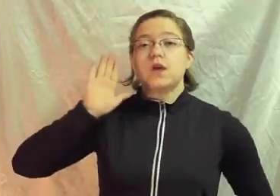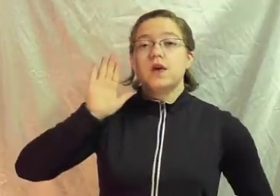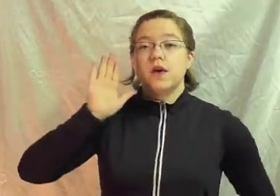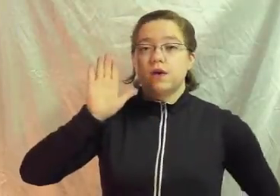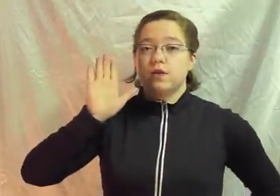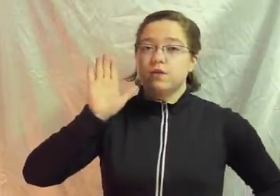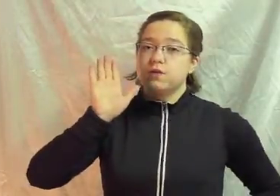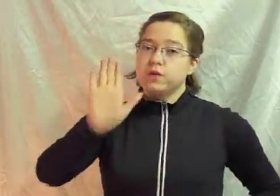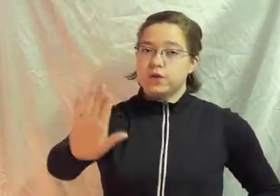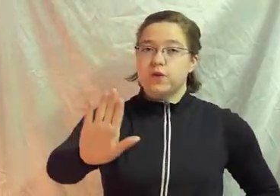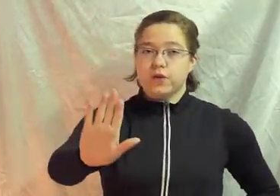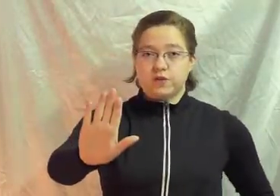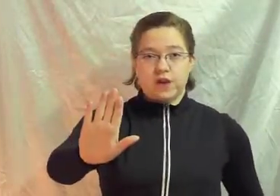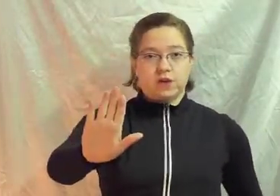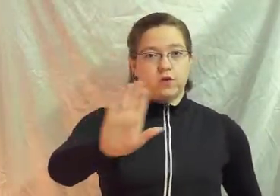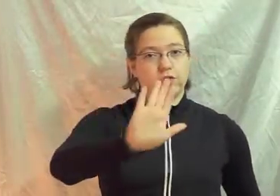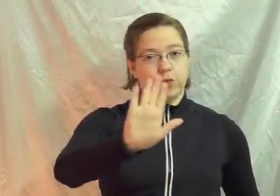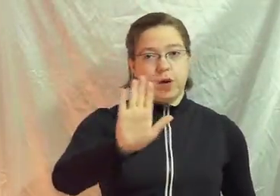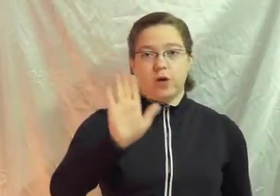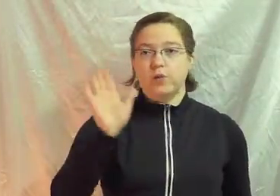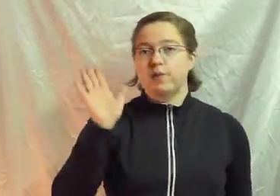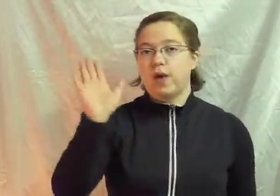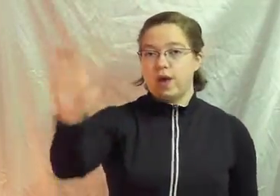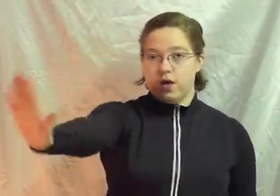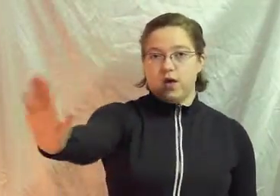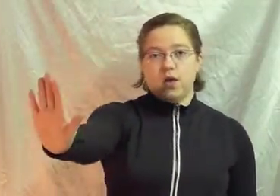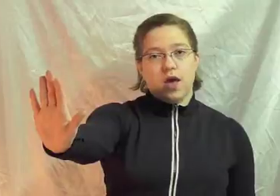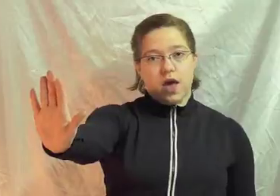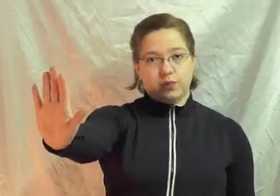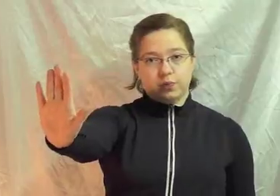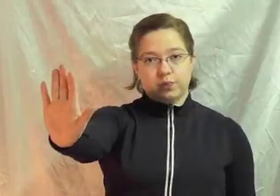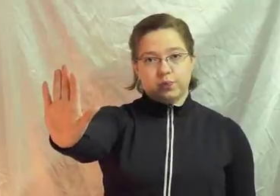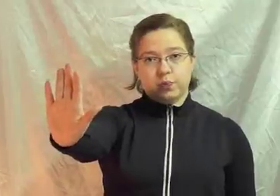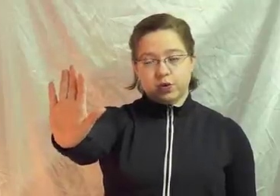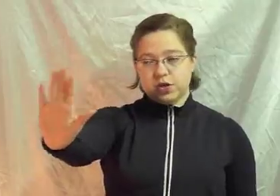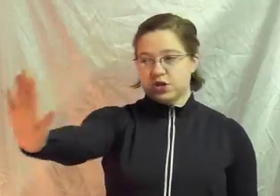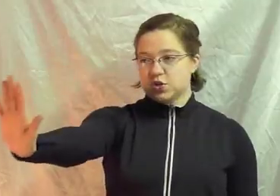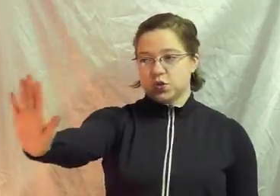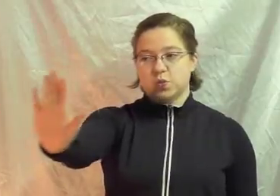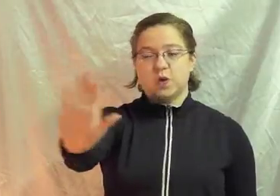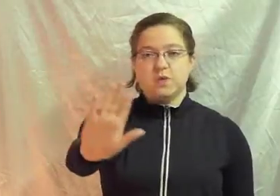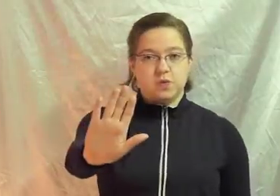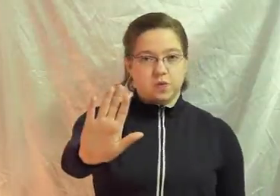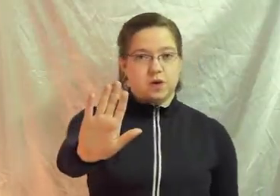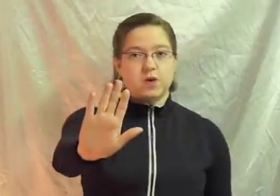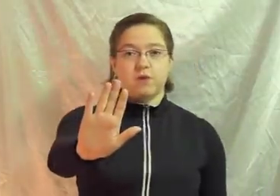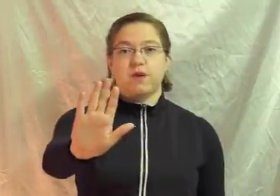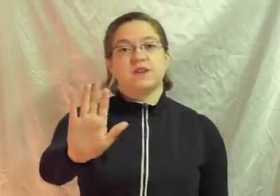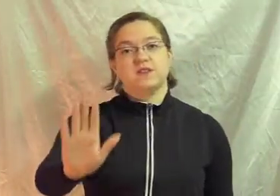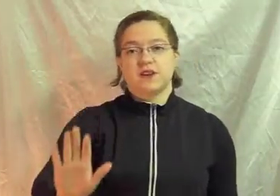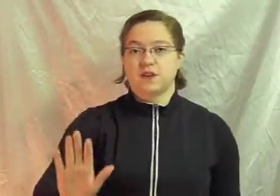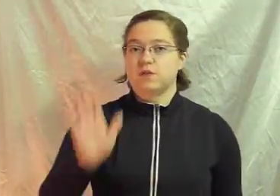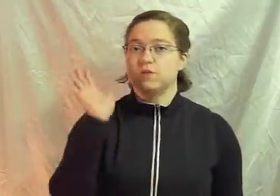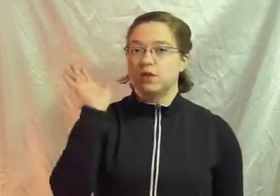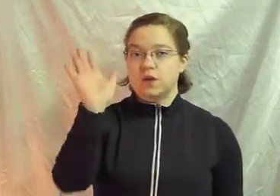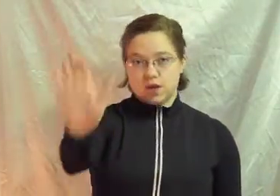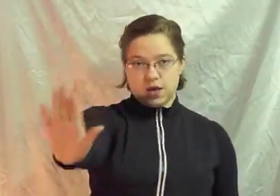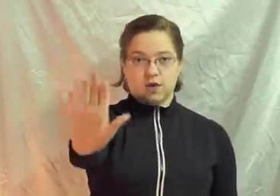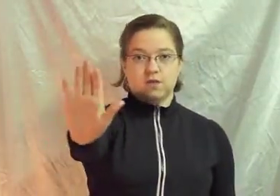His You take your full palm and point it toward wherever the young man is standing His